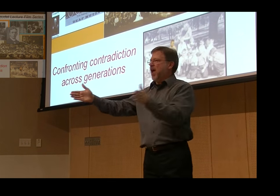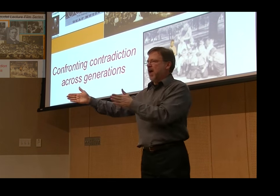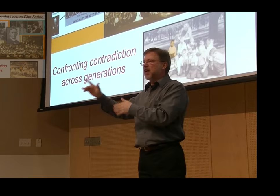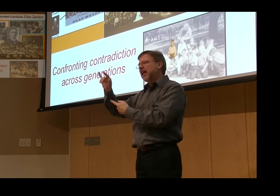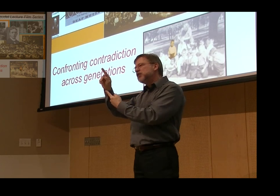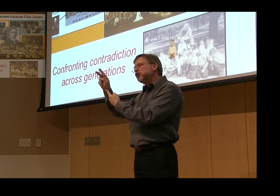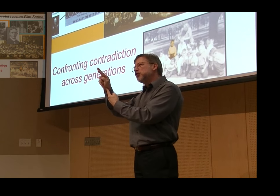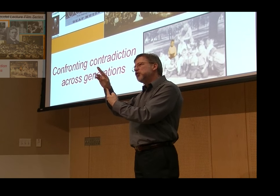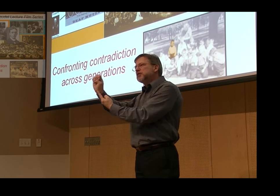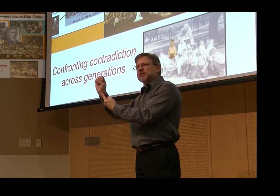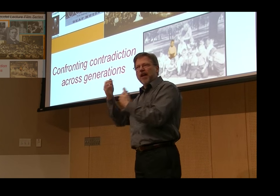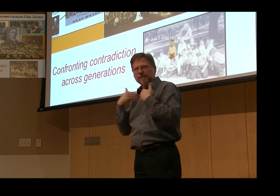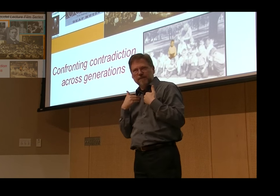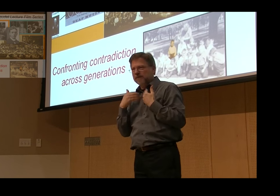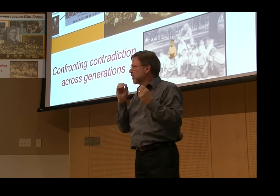the selection of these individuals.